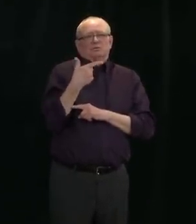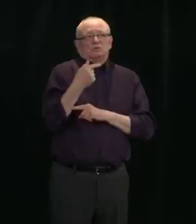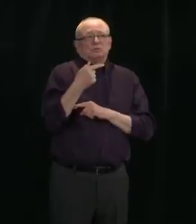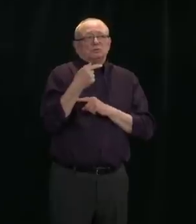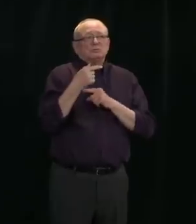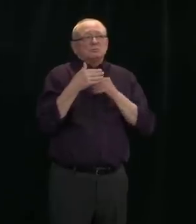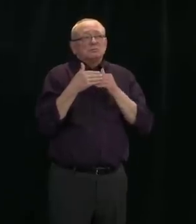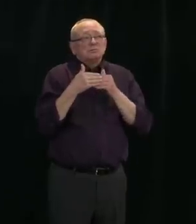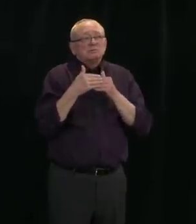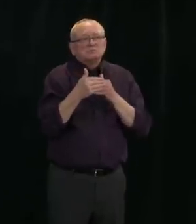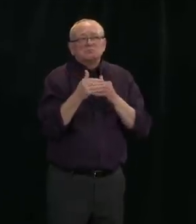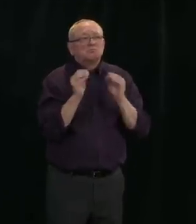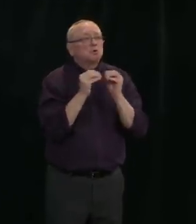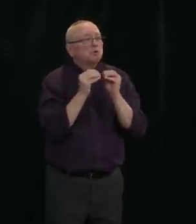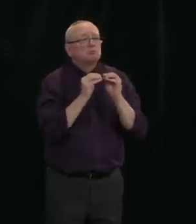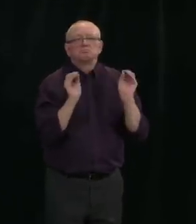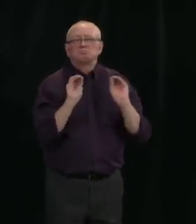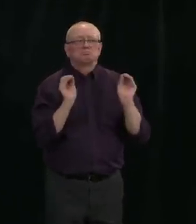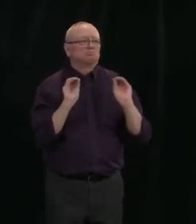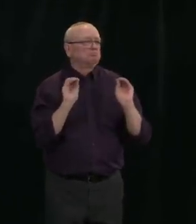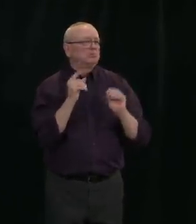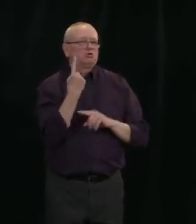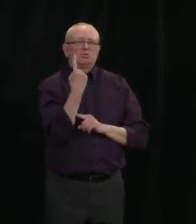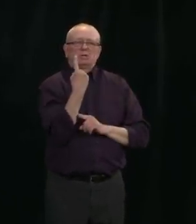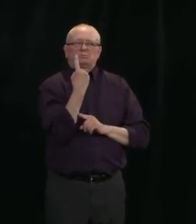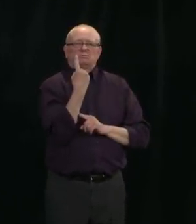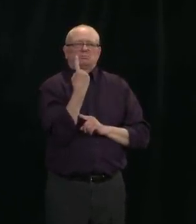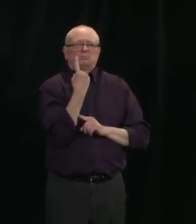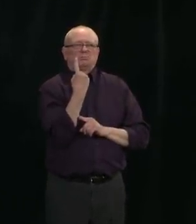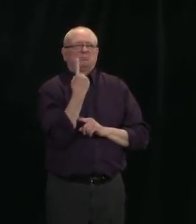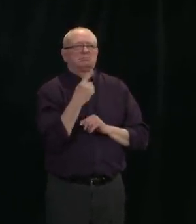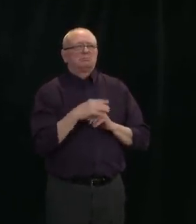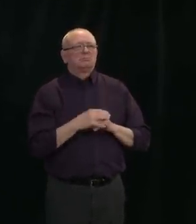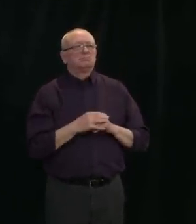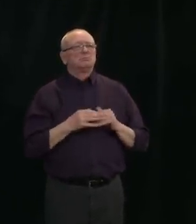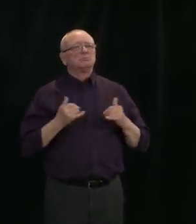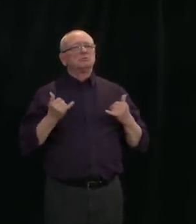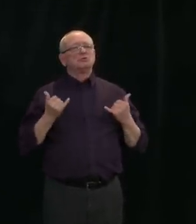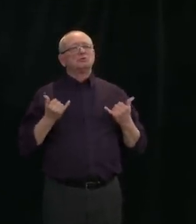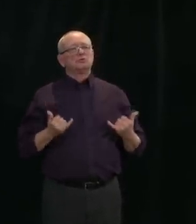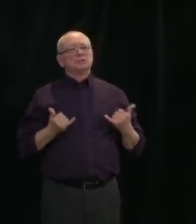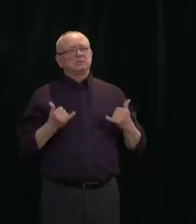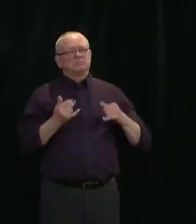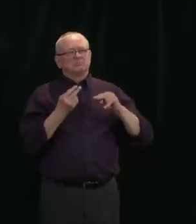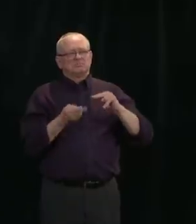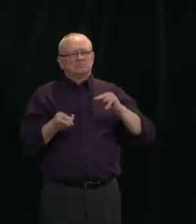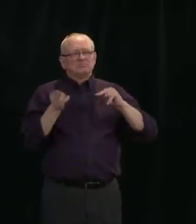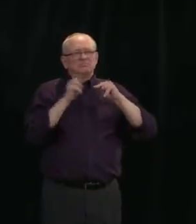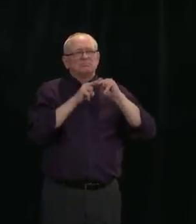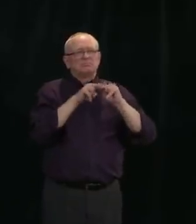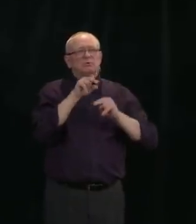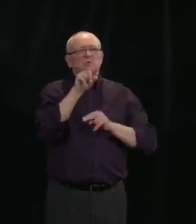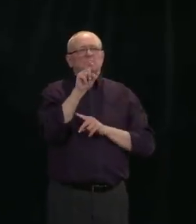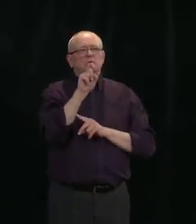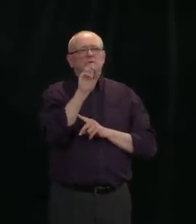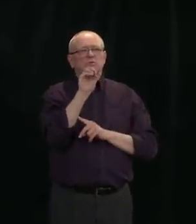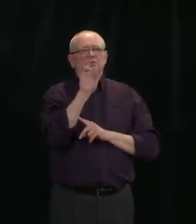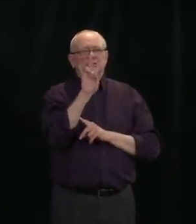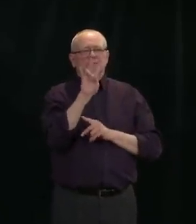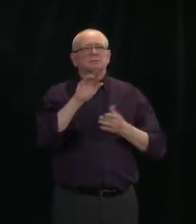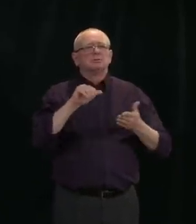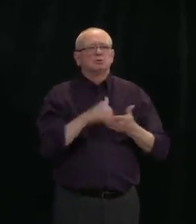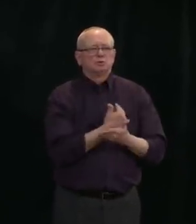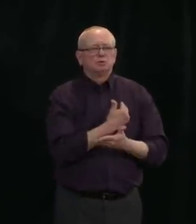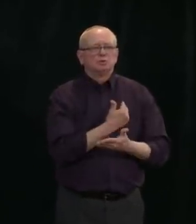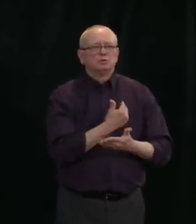For our numbers today, as the Premier mentioned, since yesterday we have confirmed 107 new cases of COVID-19 in